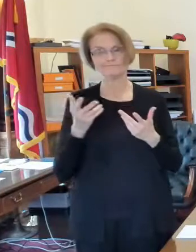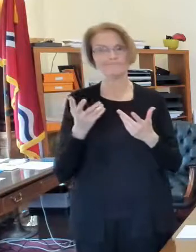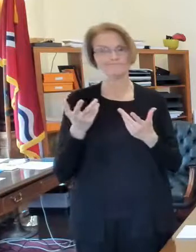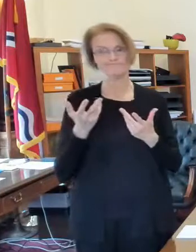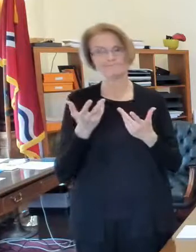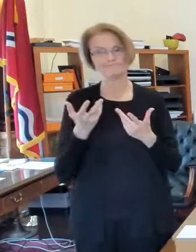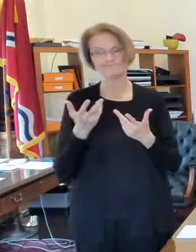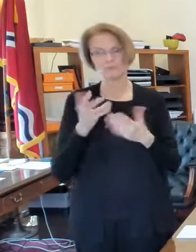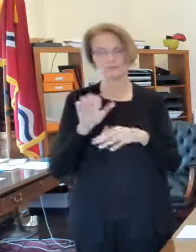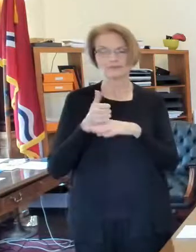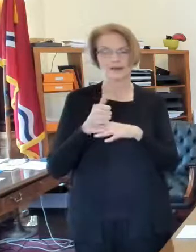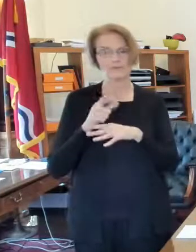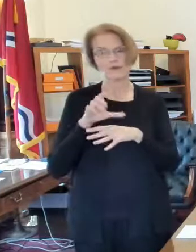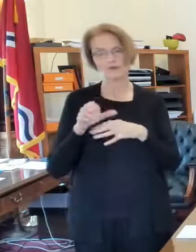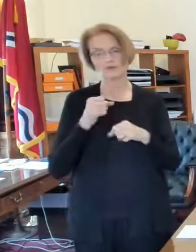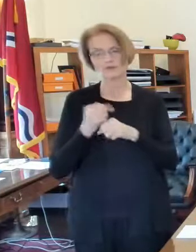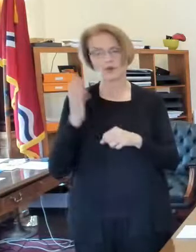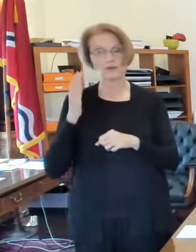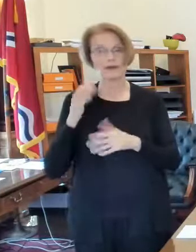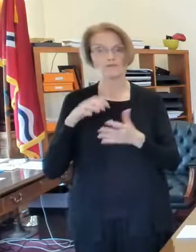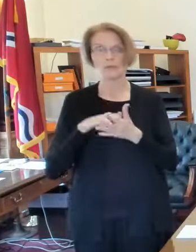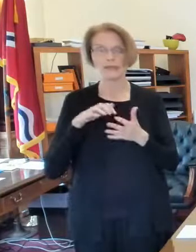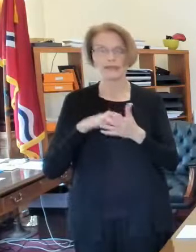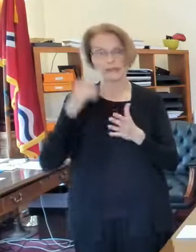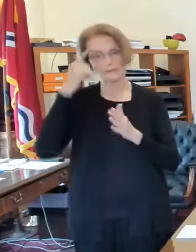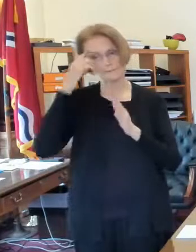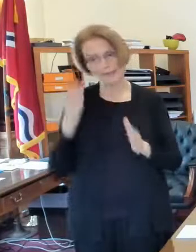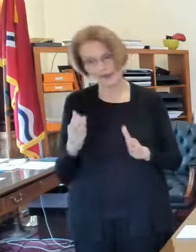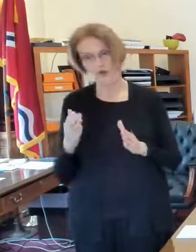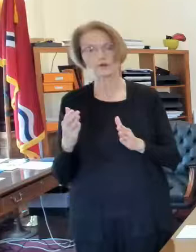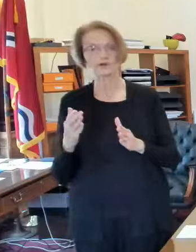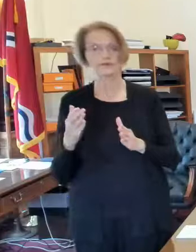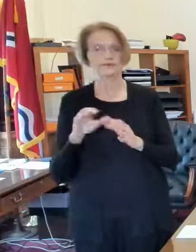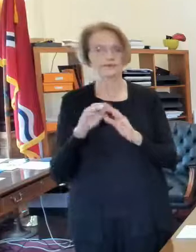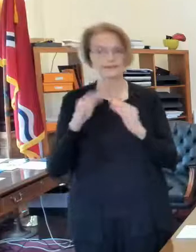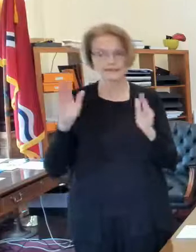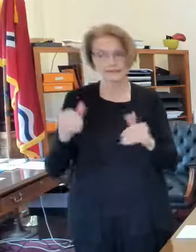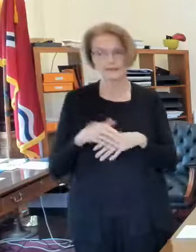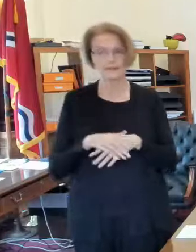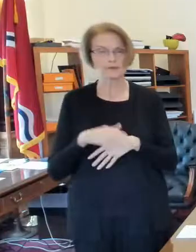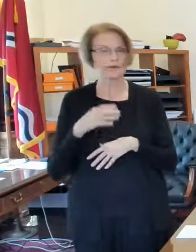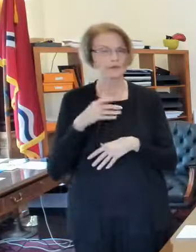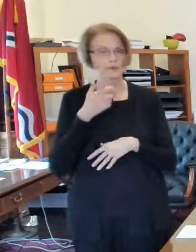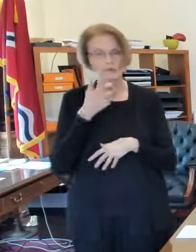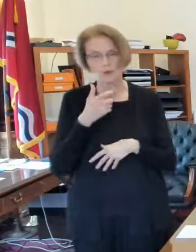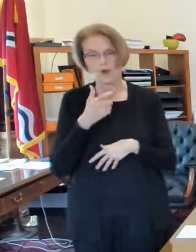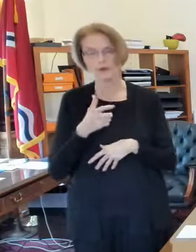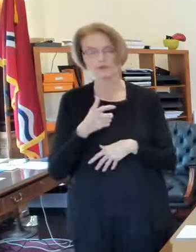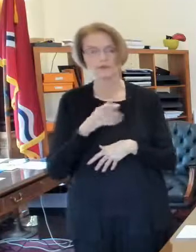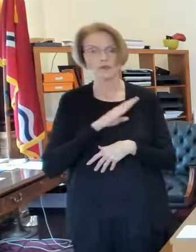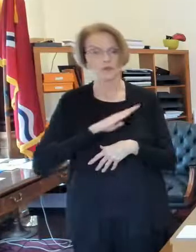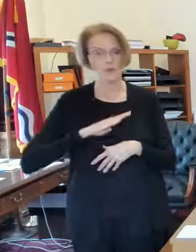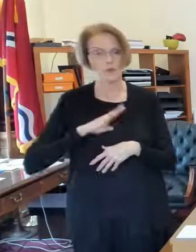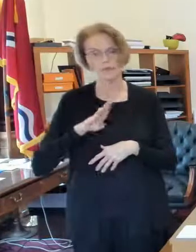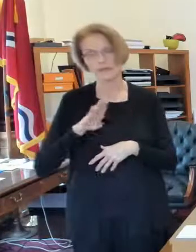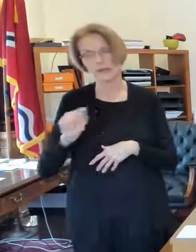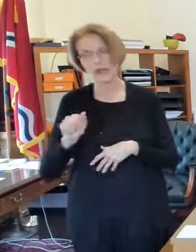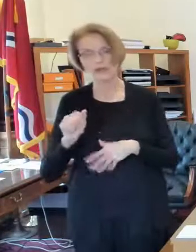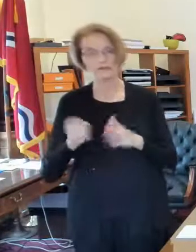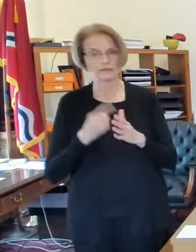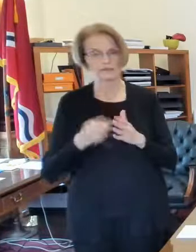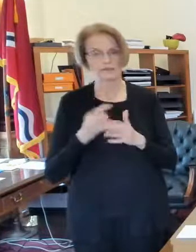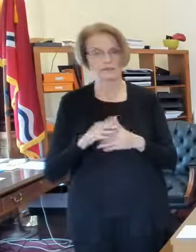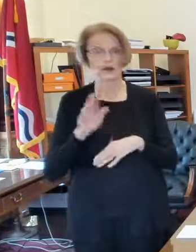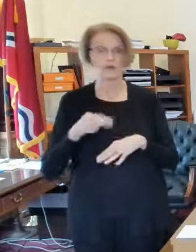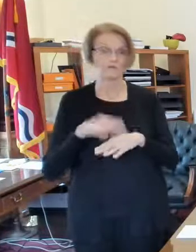and you all know that because you watch the board of ena meetings sometimes so uh you know you you can read more about that of course i have